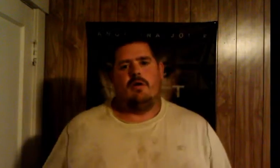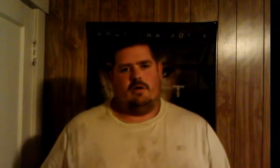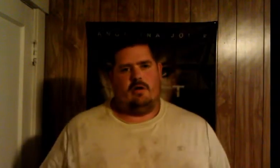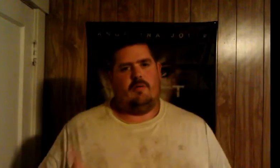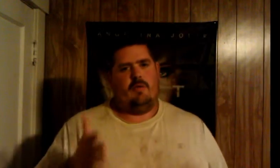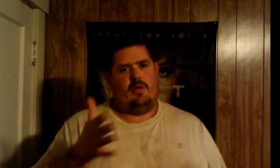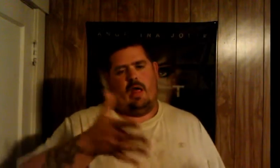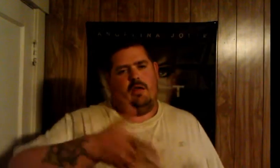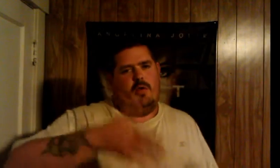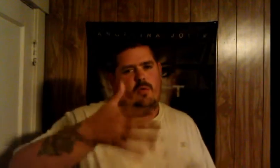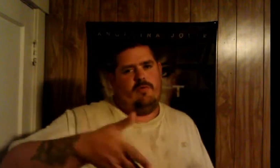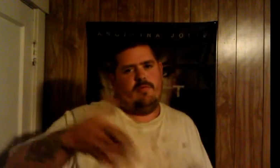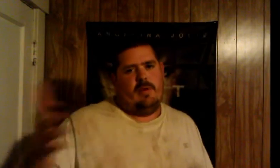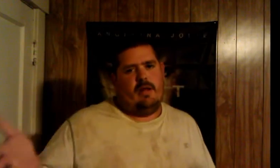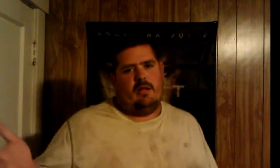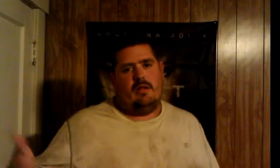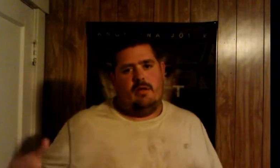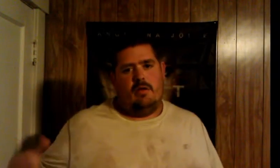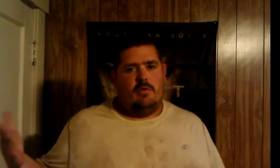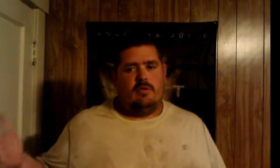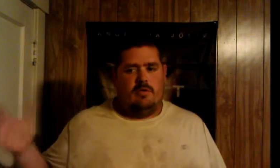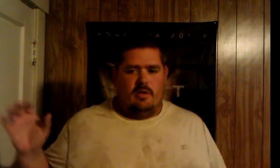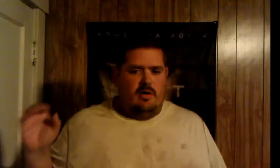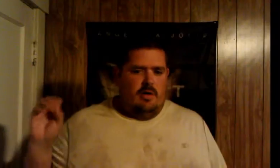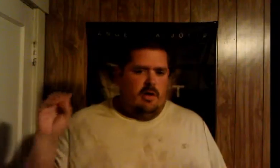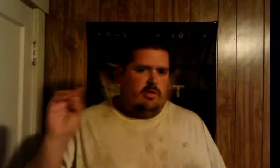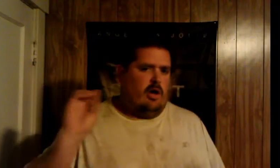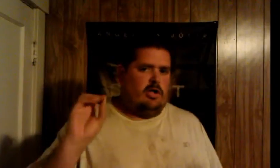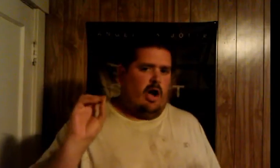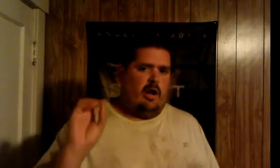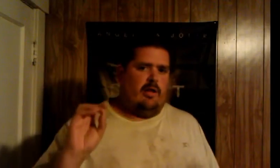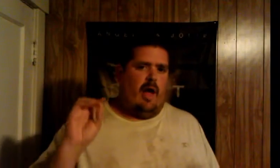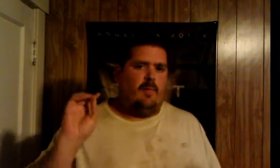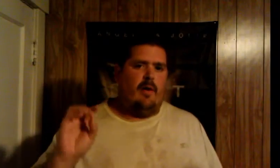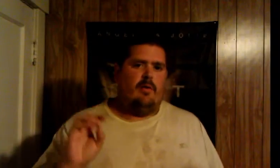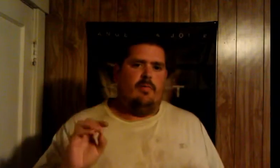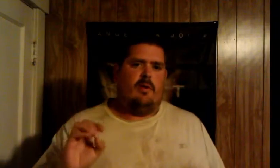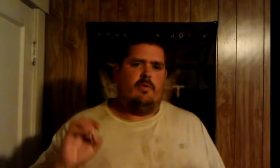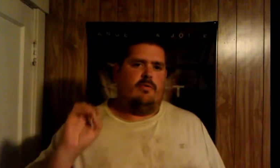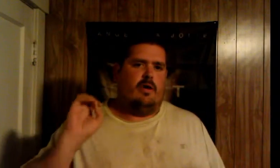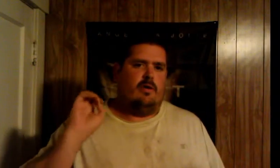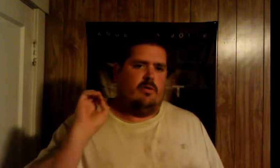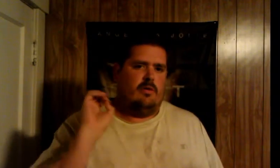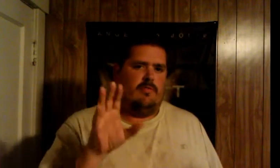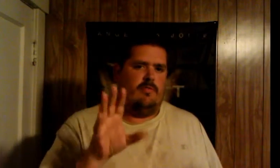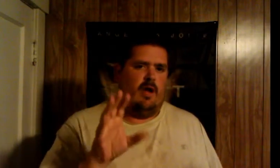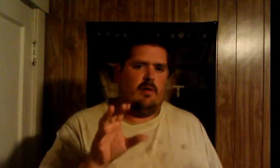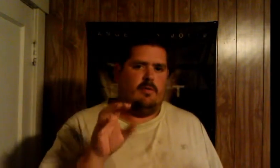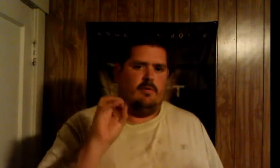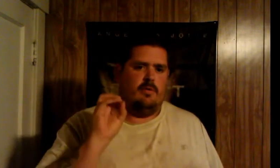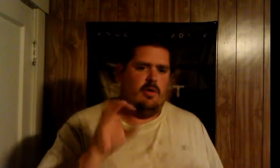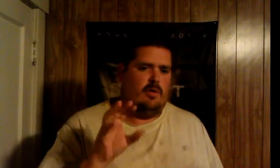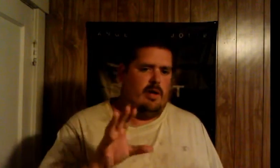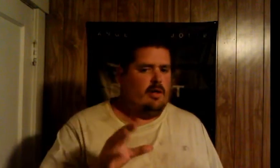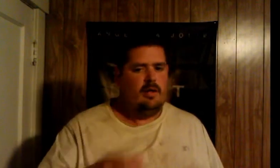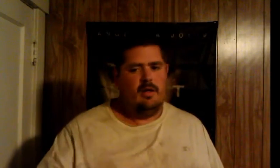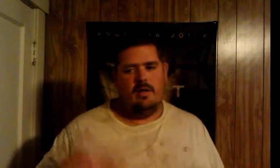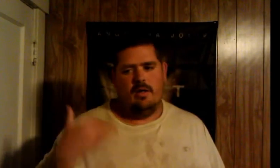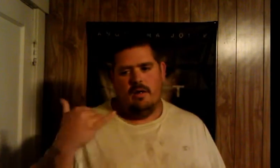keep giving you guys props and that shit was fucking beautiful even though you weren't from the beginning you would just your touch on it to help